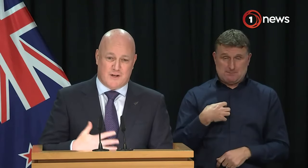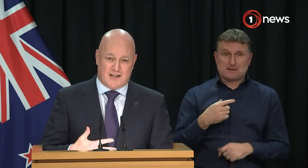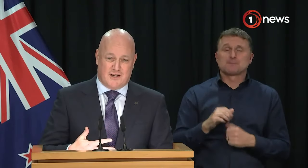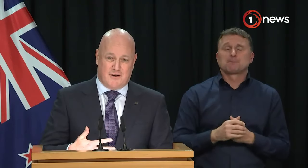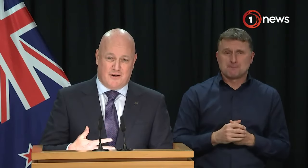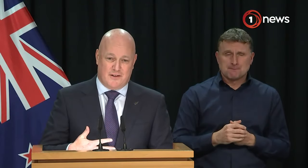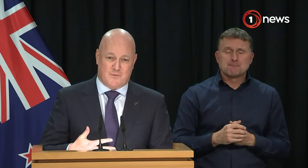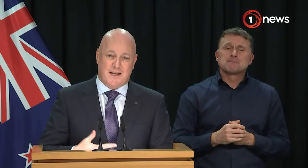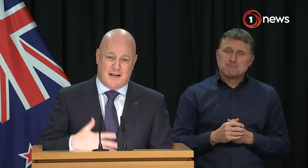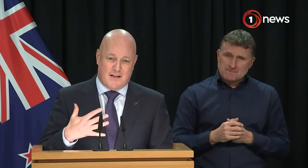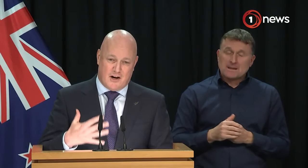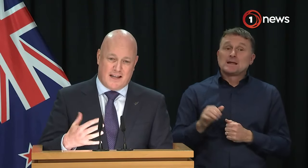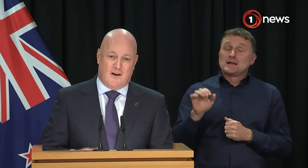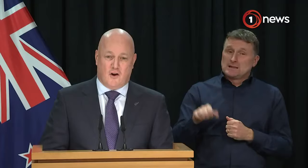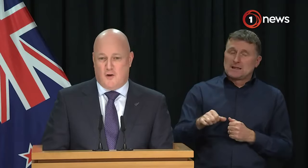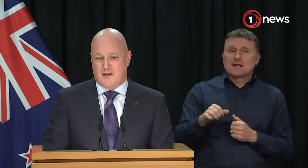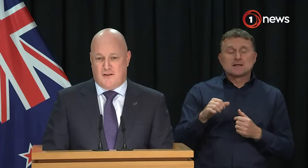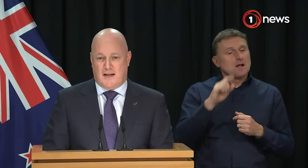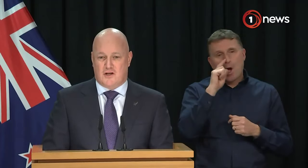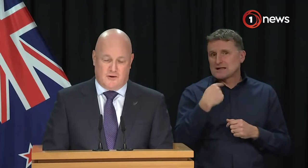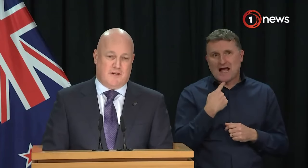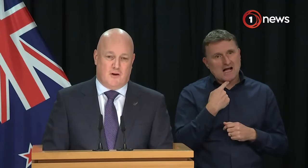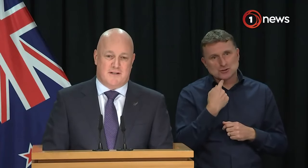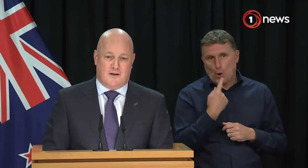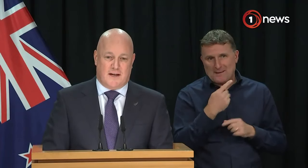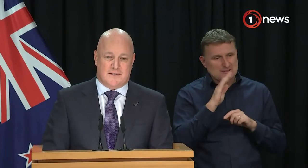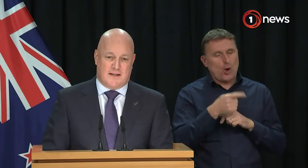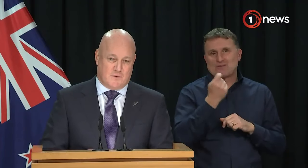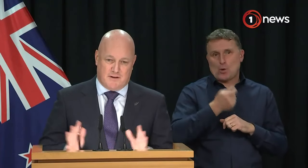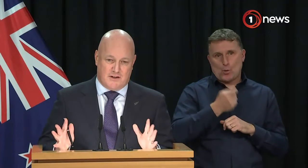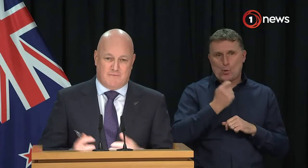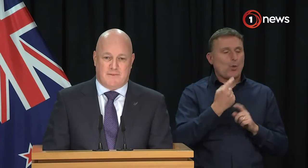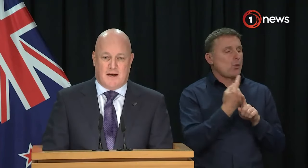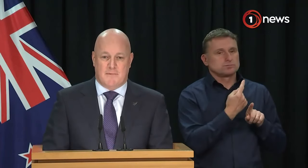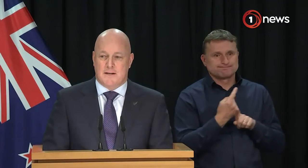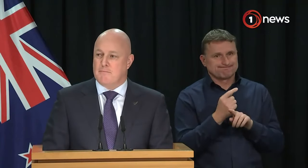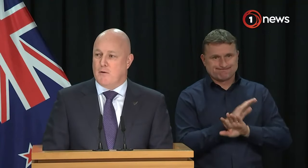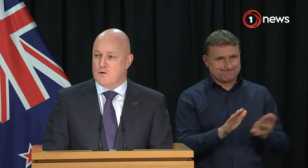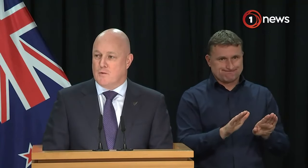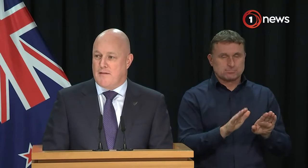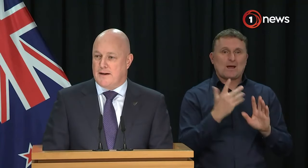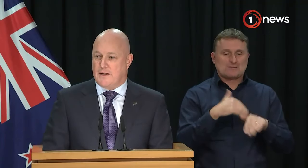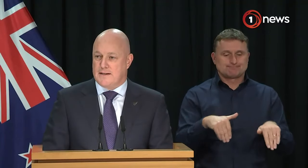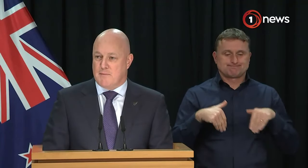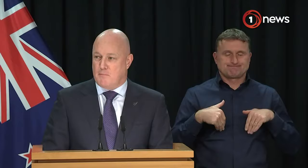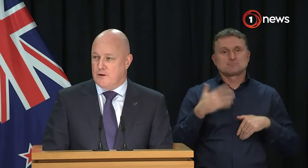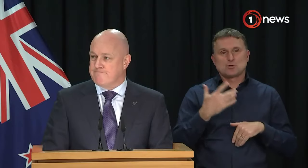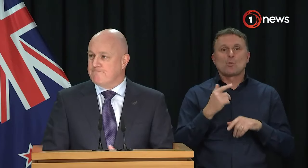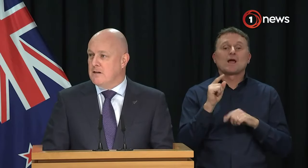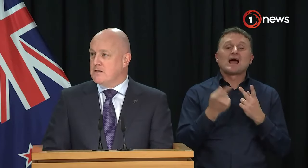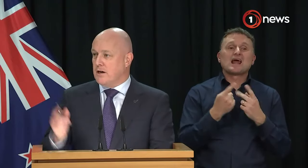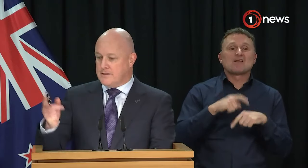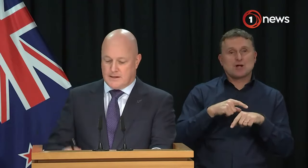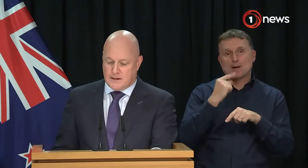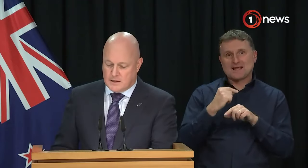given there is court action going on this week, that I cannot comment on that, and I shouldn't be commenting on that. So that's what I'm going to do. But we'll talk about that at some other